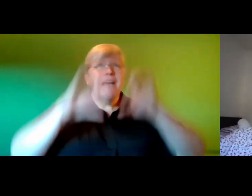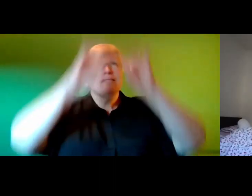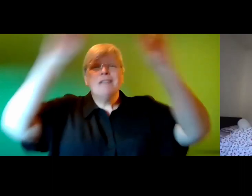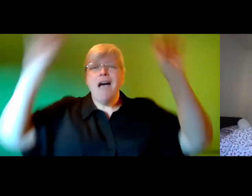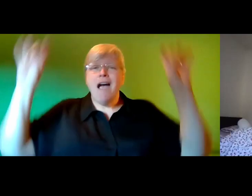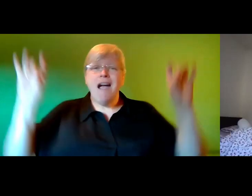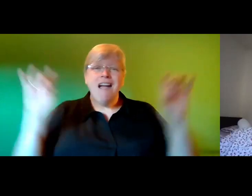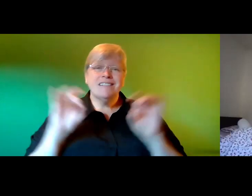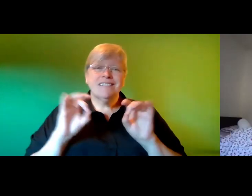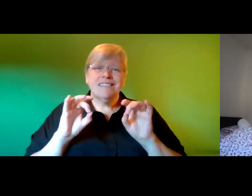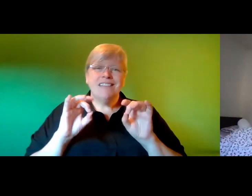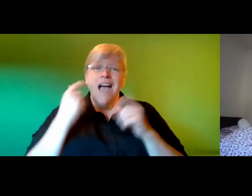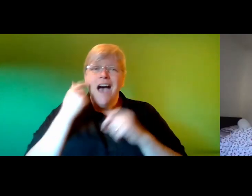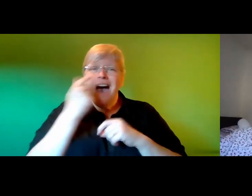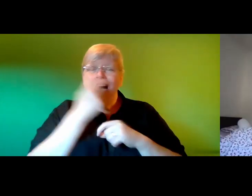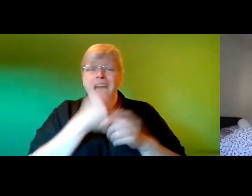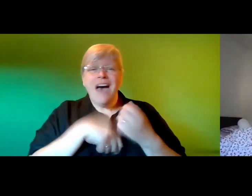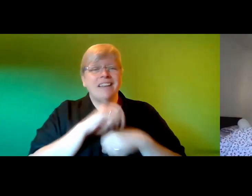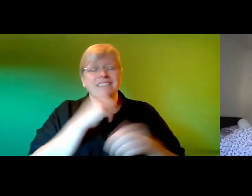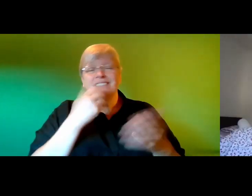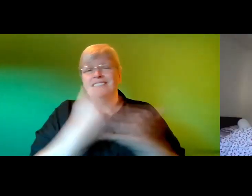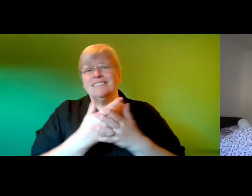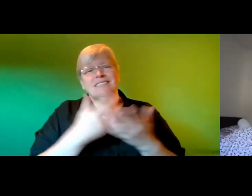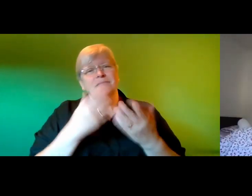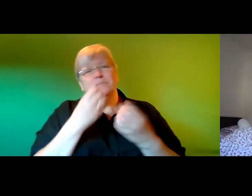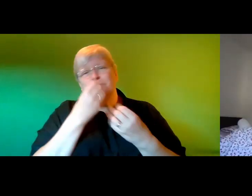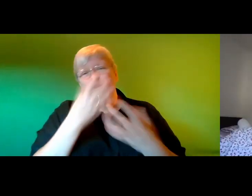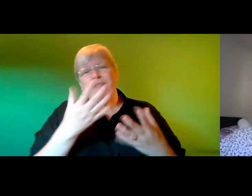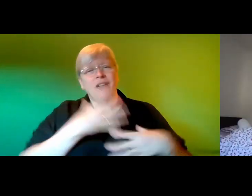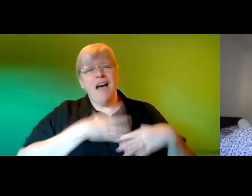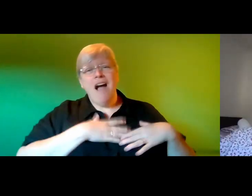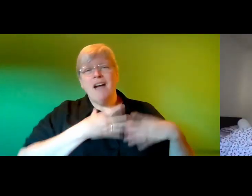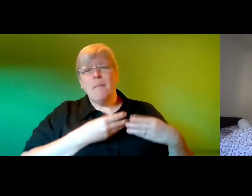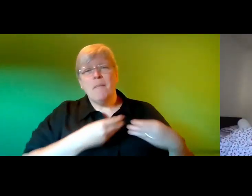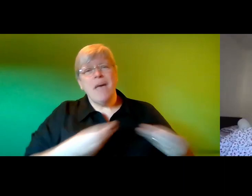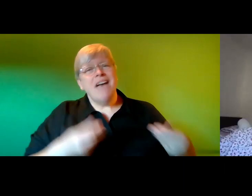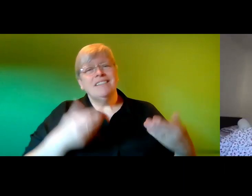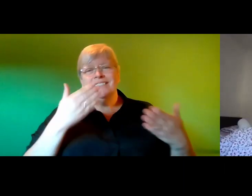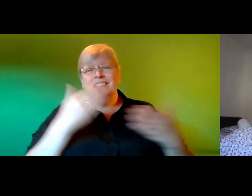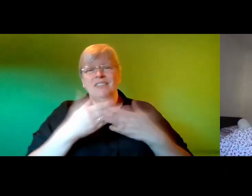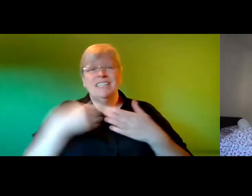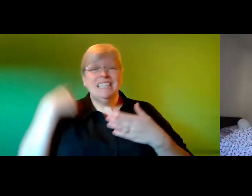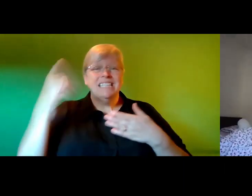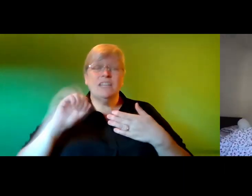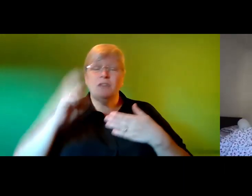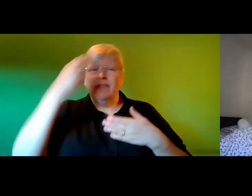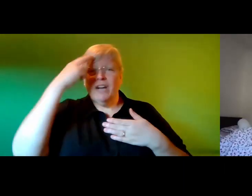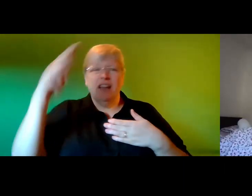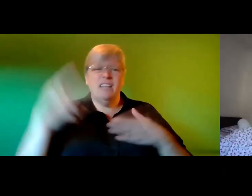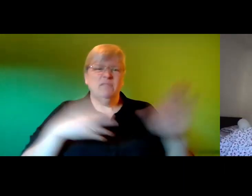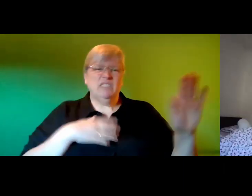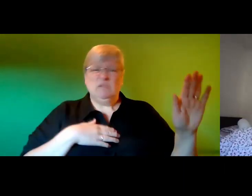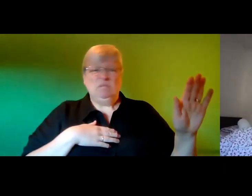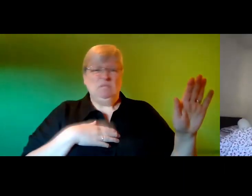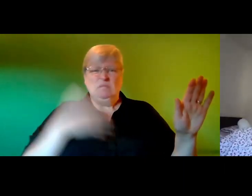into it her eyes the color of sweet honey melt my heart and the very sound of her name oh i wouldn't bother trying it with her the wizard